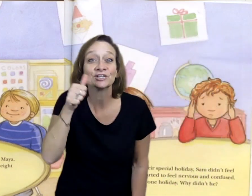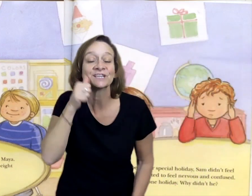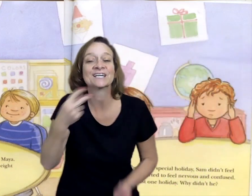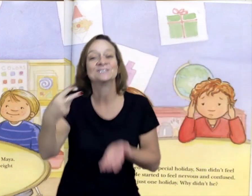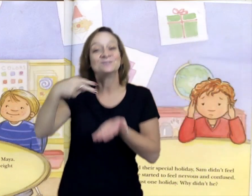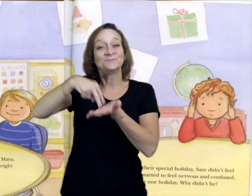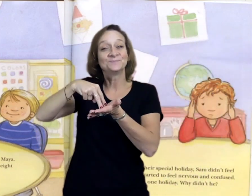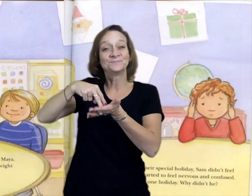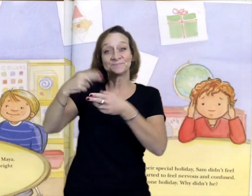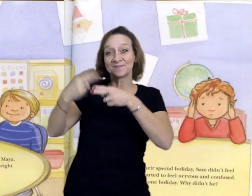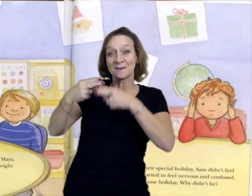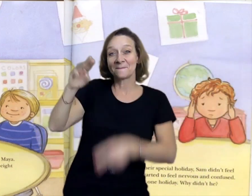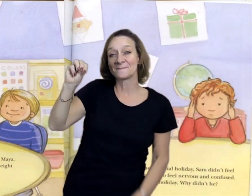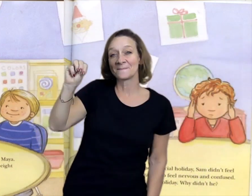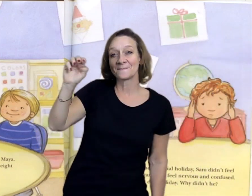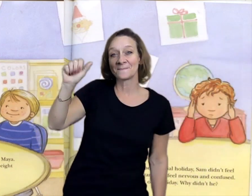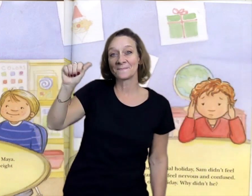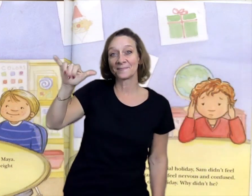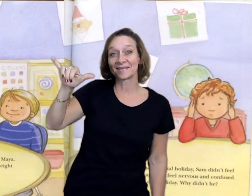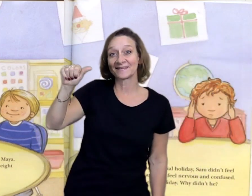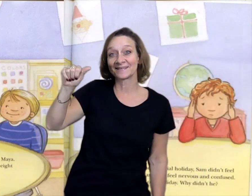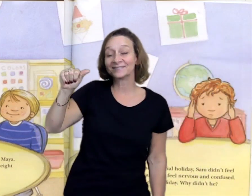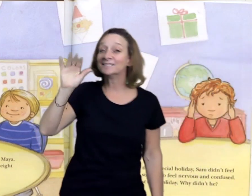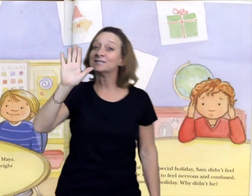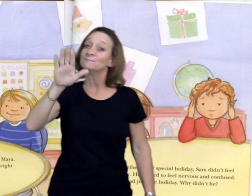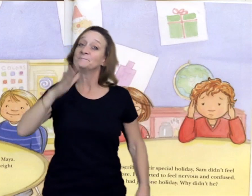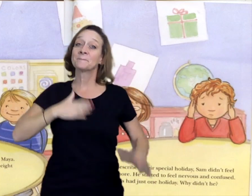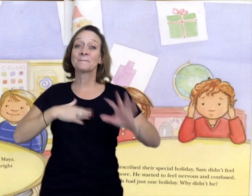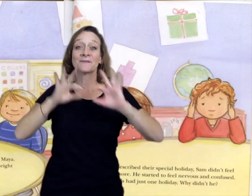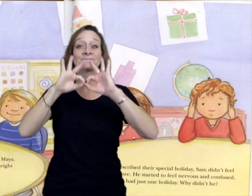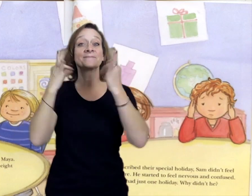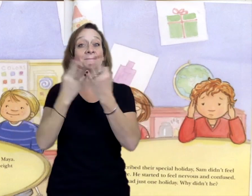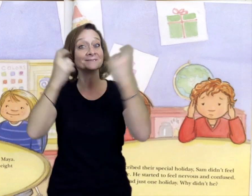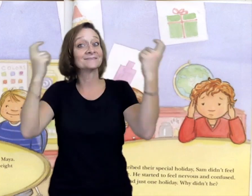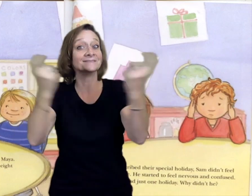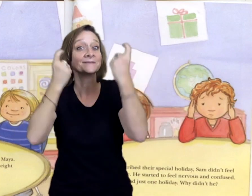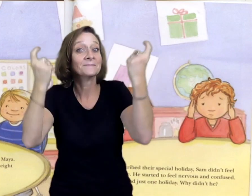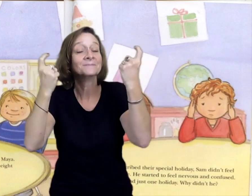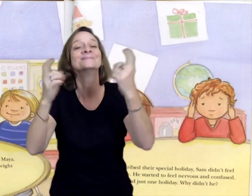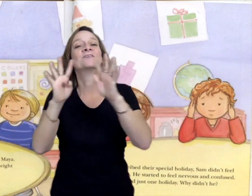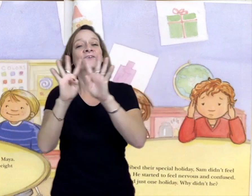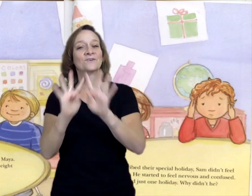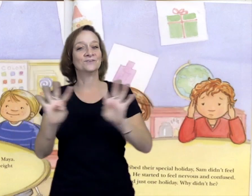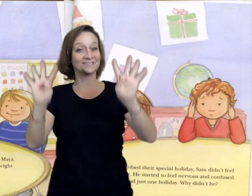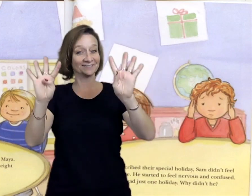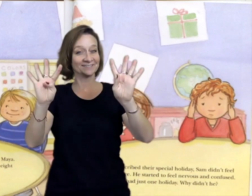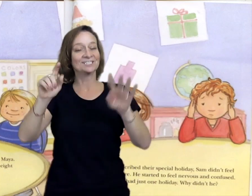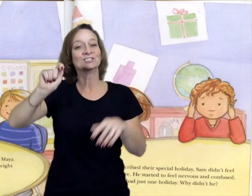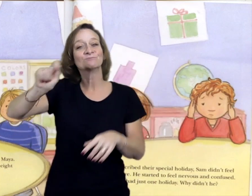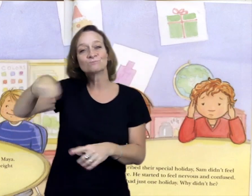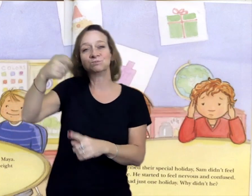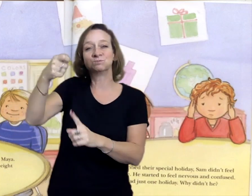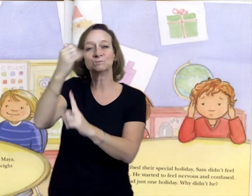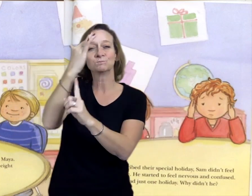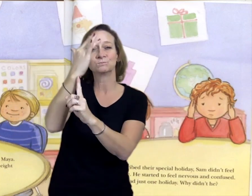A little girl stood up. Her name was Maya. My family celebrates Hanukkah, said Maya.